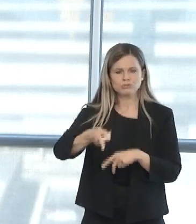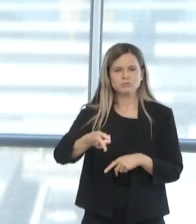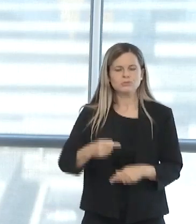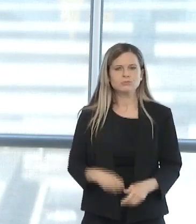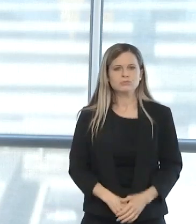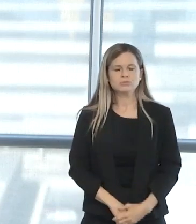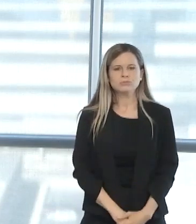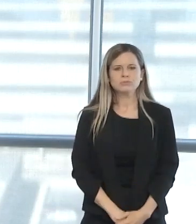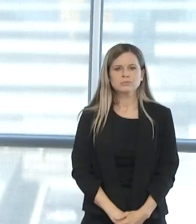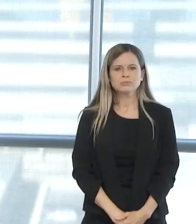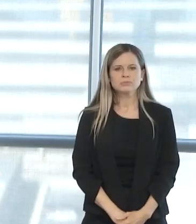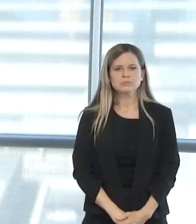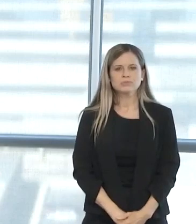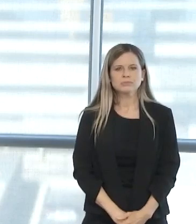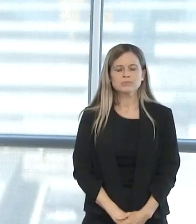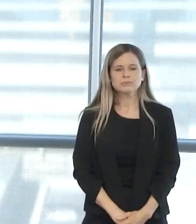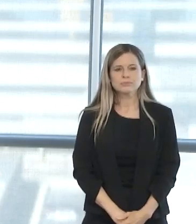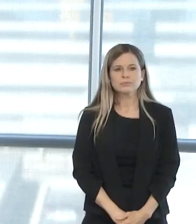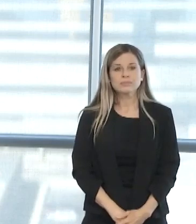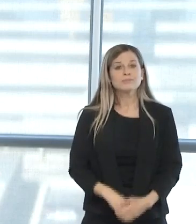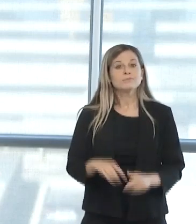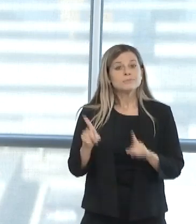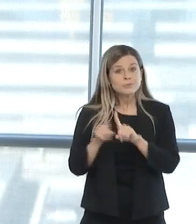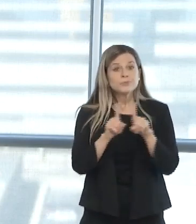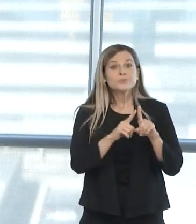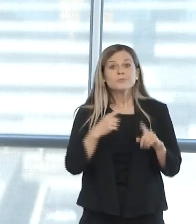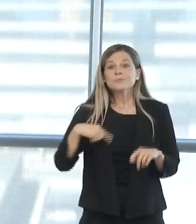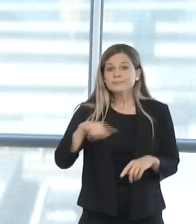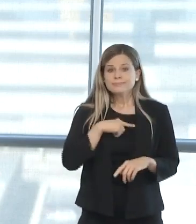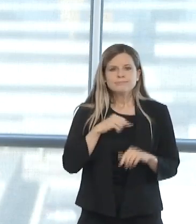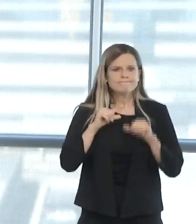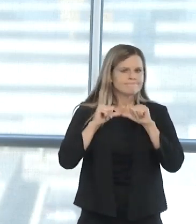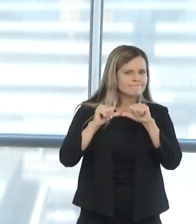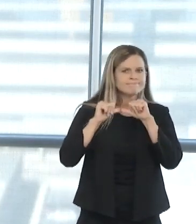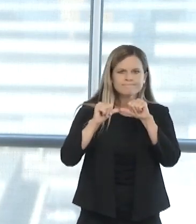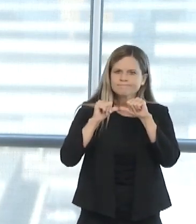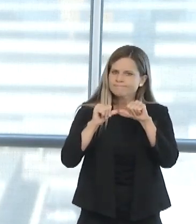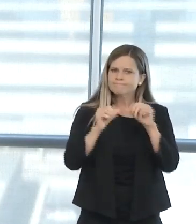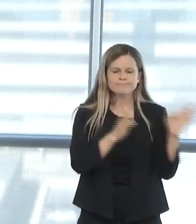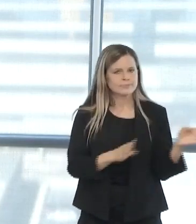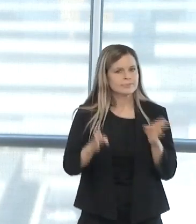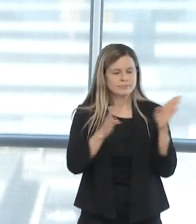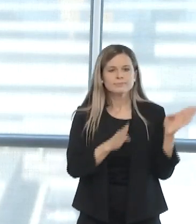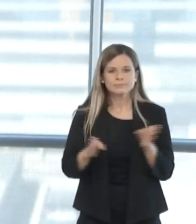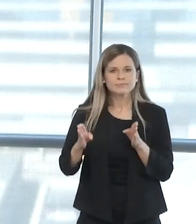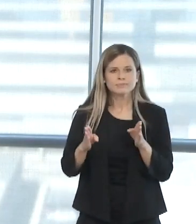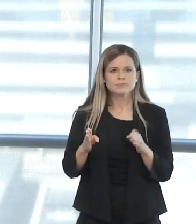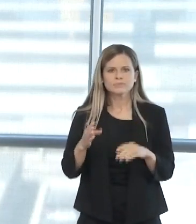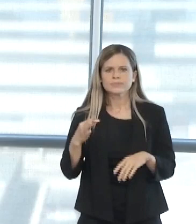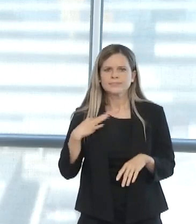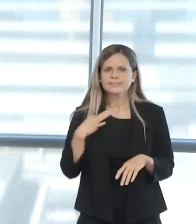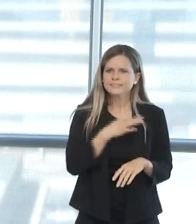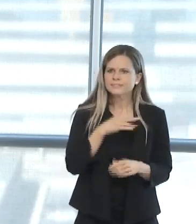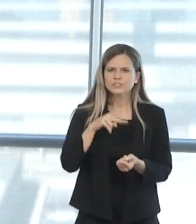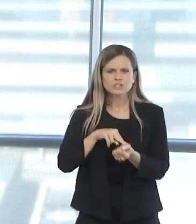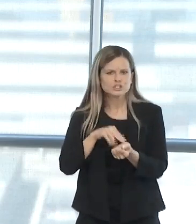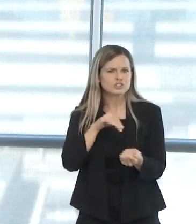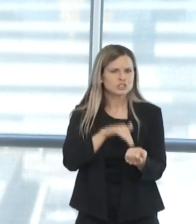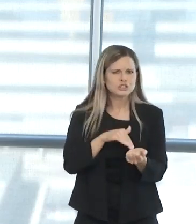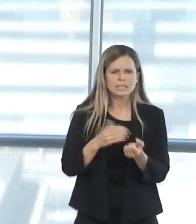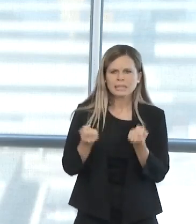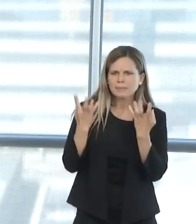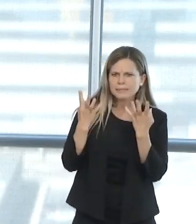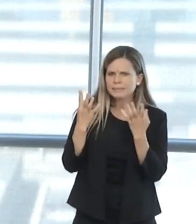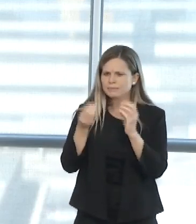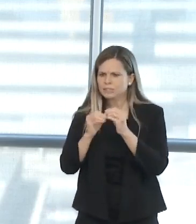Also, in our ongoing efforts for various manpower needs, we are working with state and local agencies to